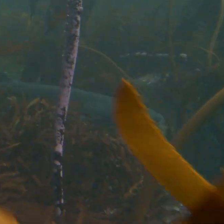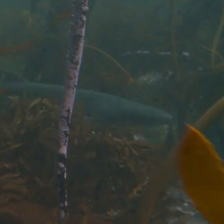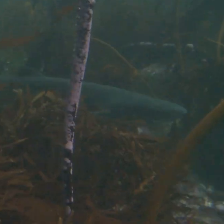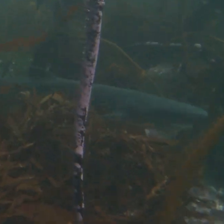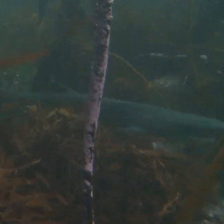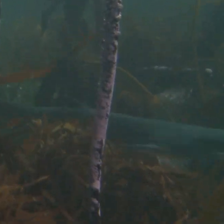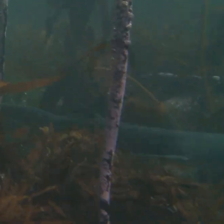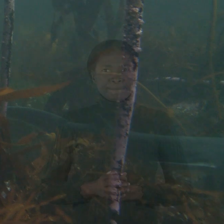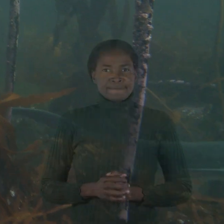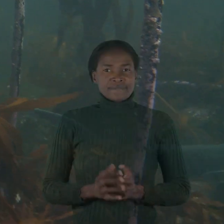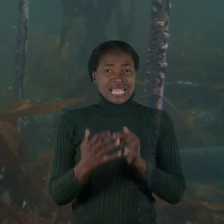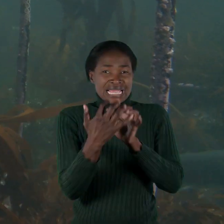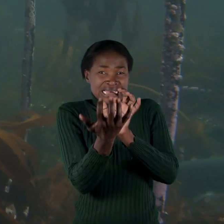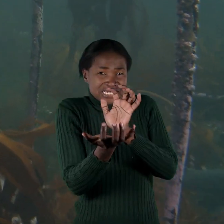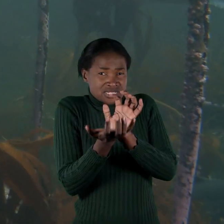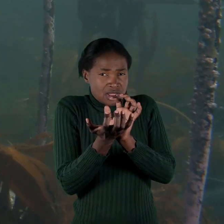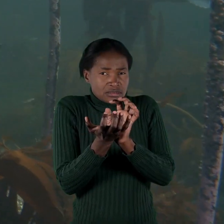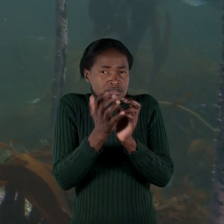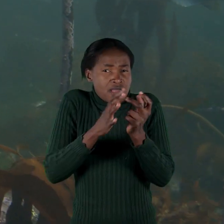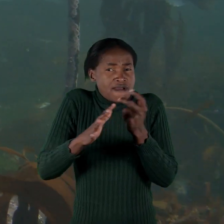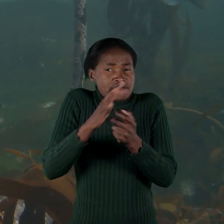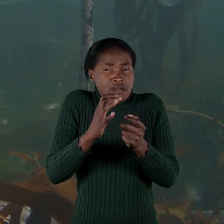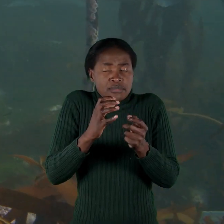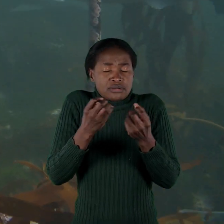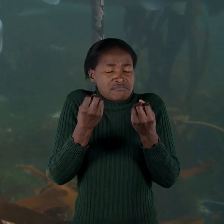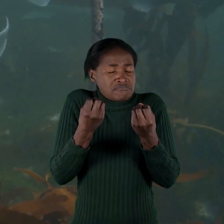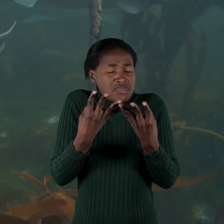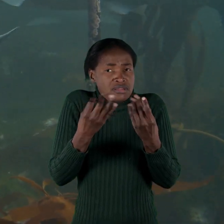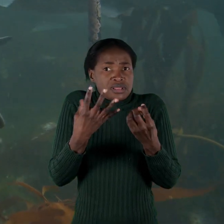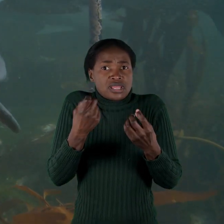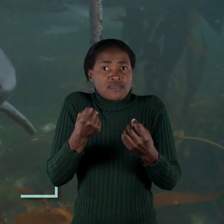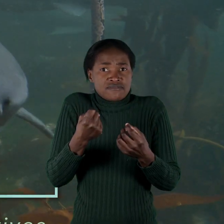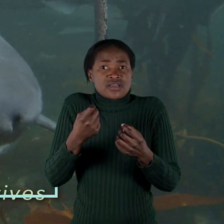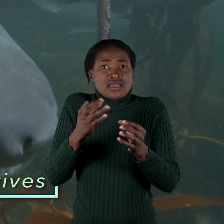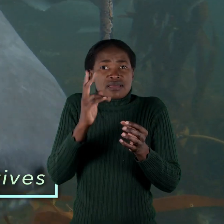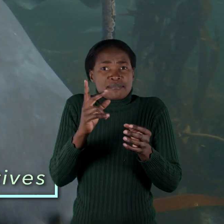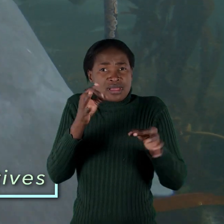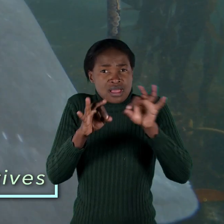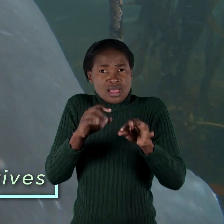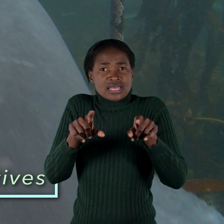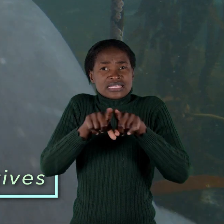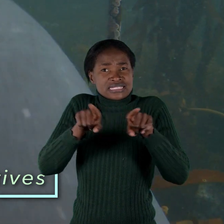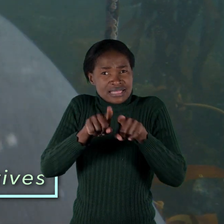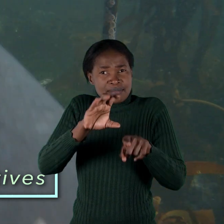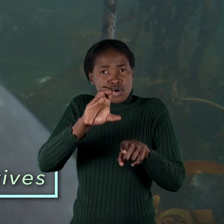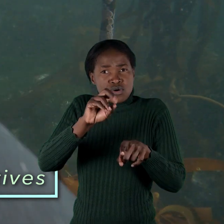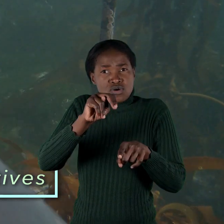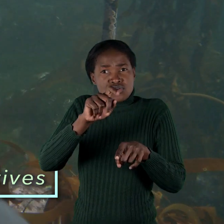Sharks are just one group within a bigger group of animals that scientists call chondrichthians, or sharks and their